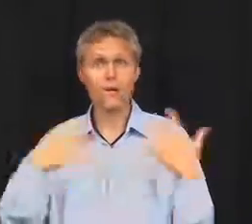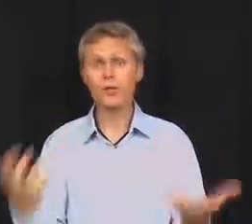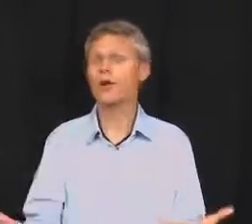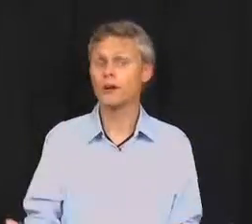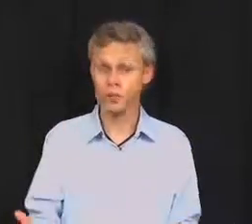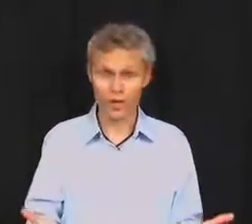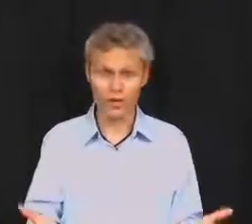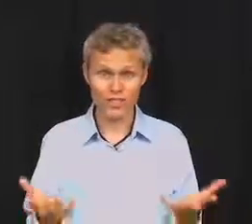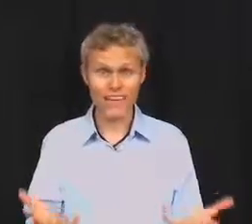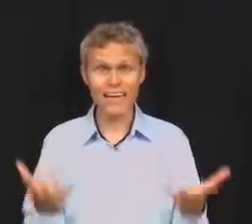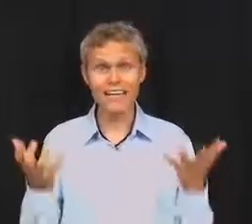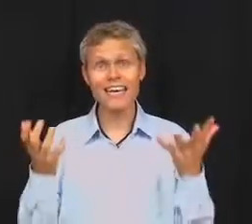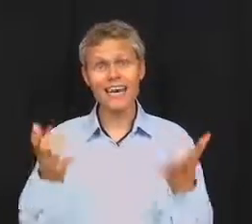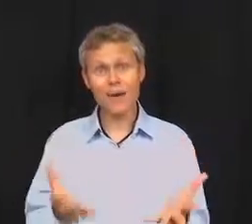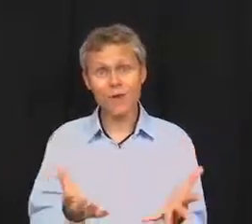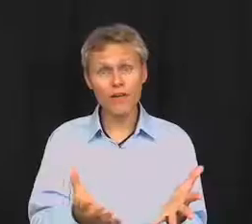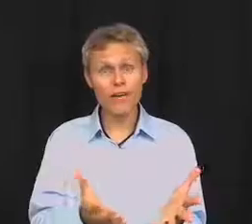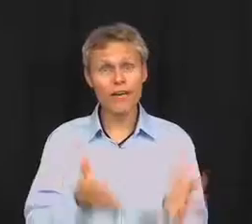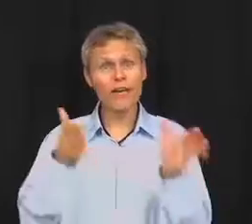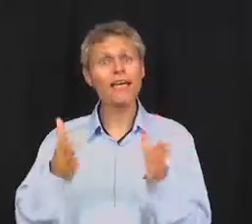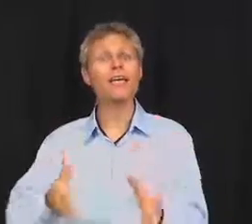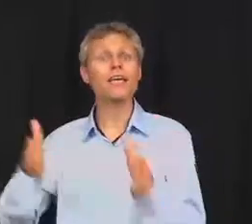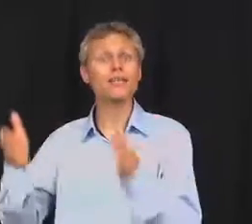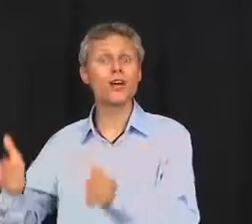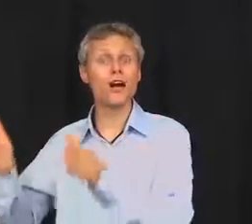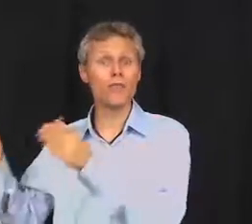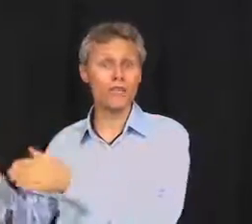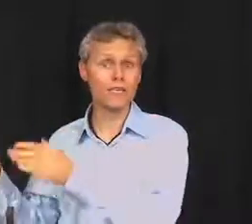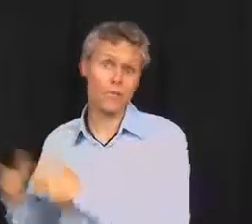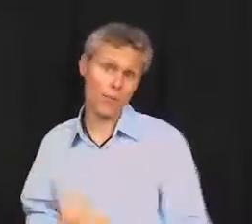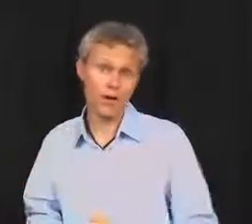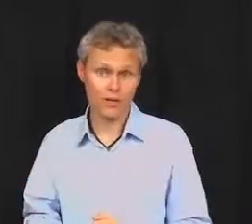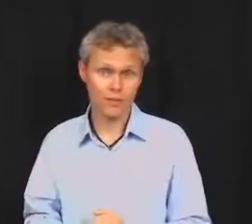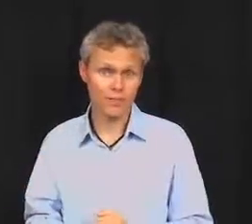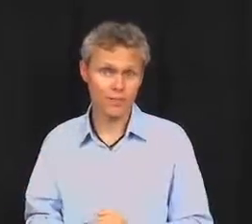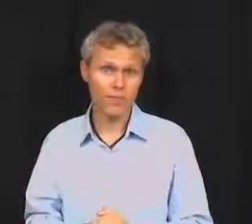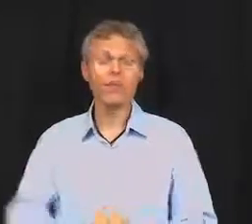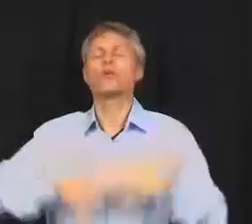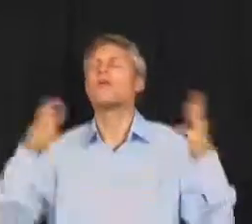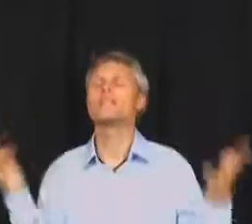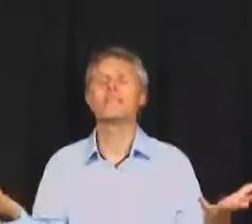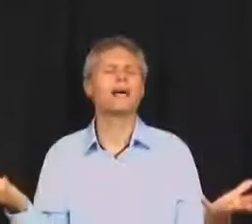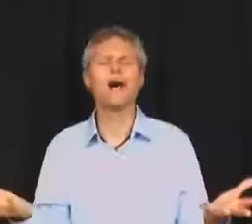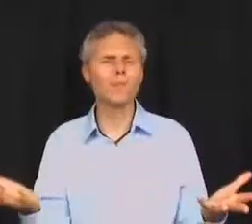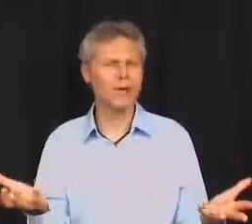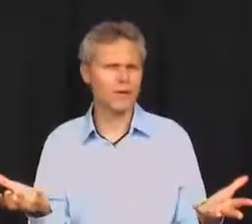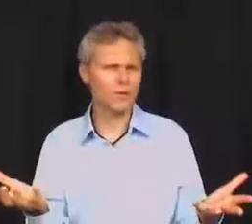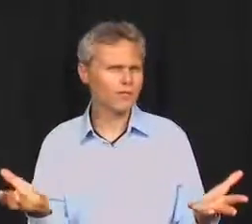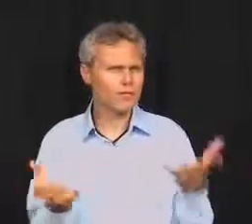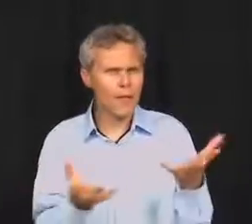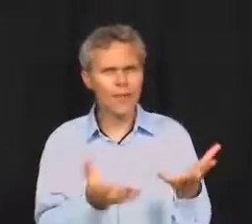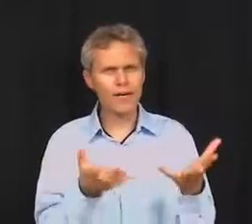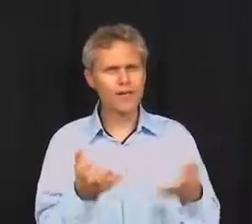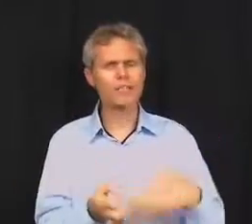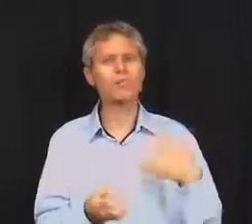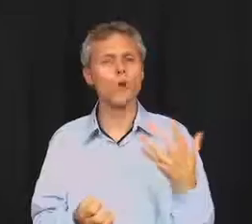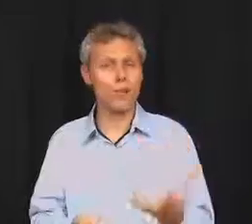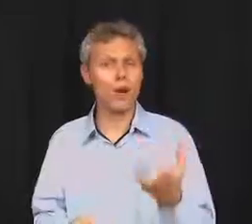I want you to understand everything in each of these webinars. So what's the topic? What's the topic of this webinar